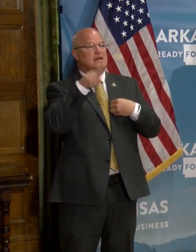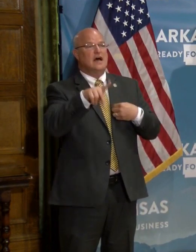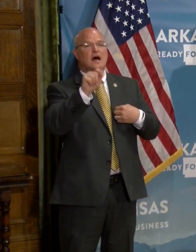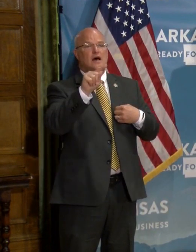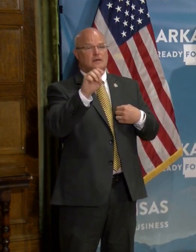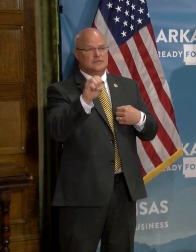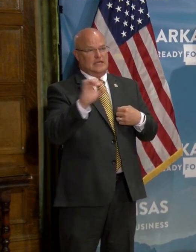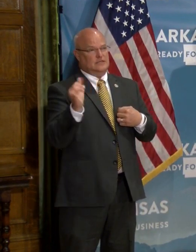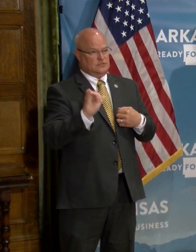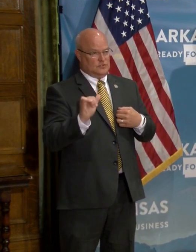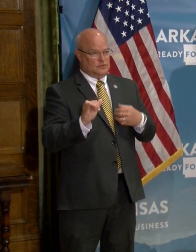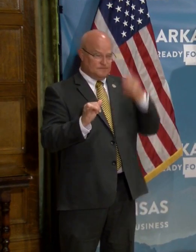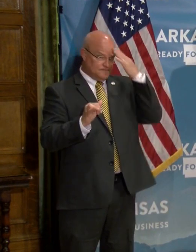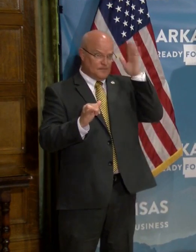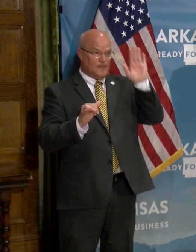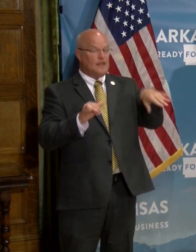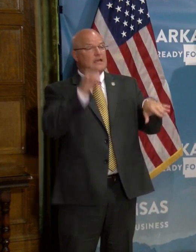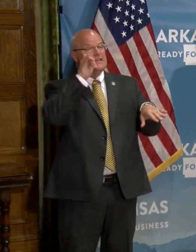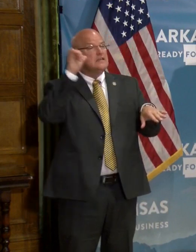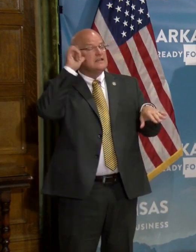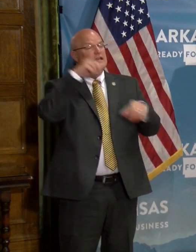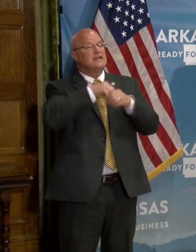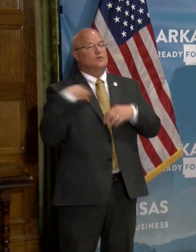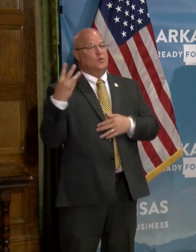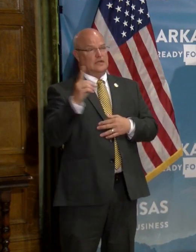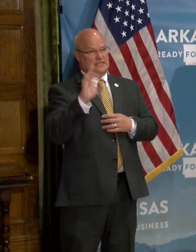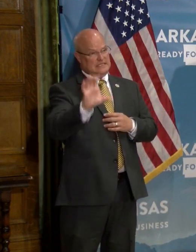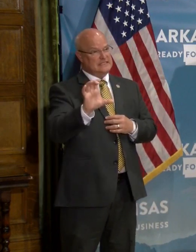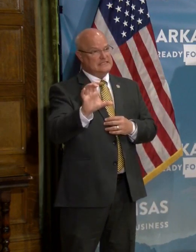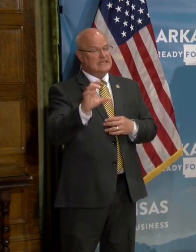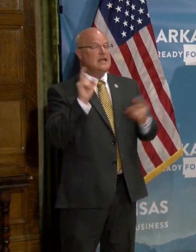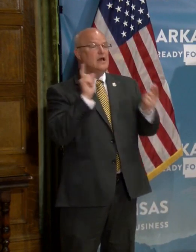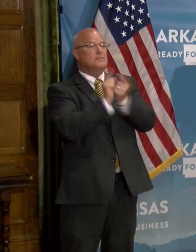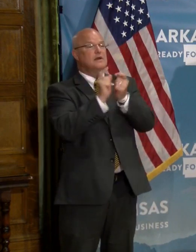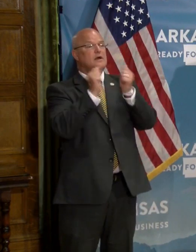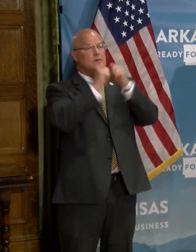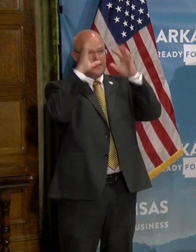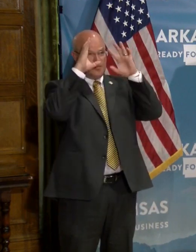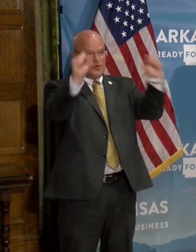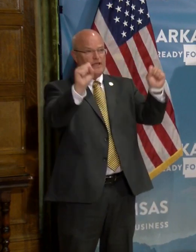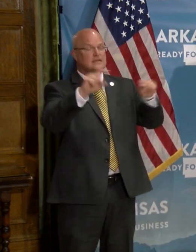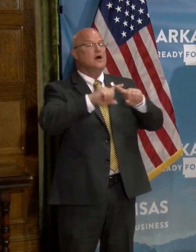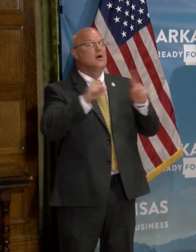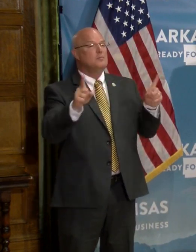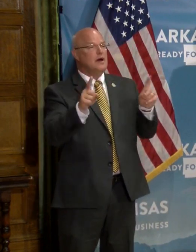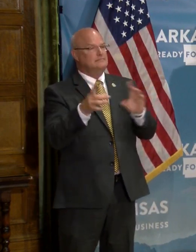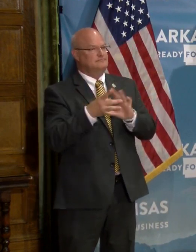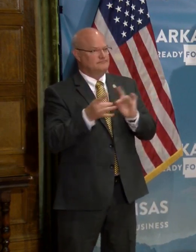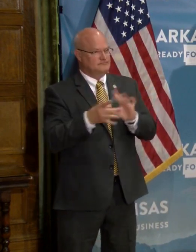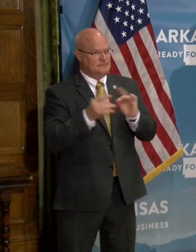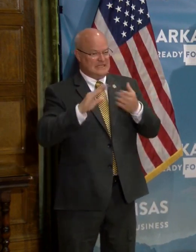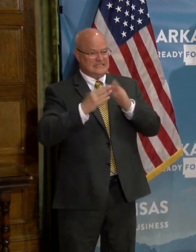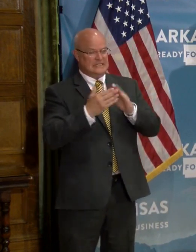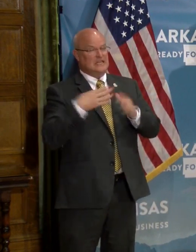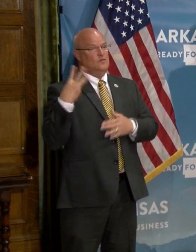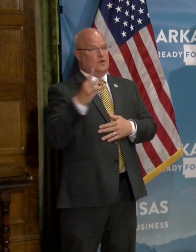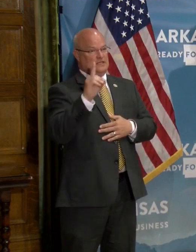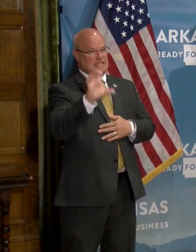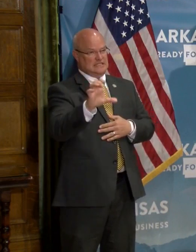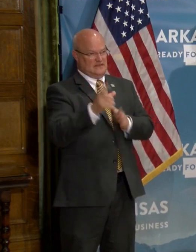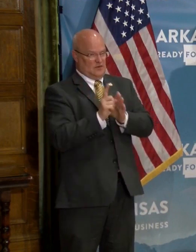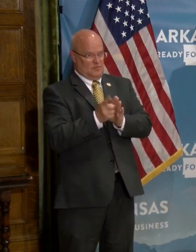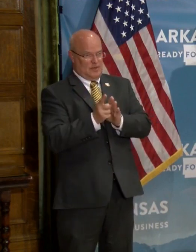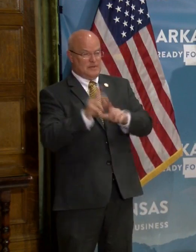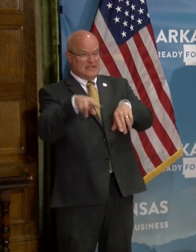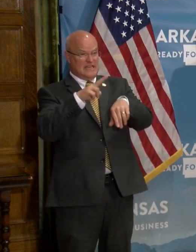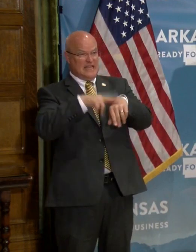As you know, yesterday I was in Washington, D.C., and I met with the president, but let me just remark on the city of Washington, D.C., for